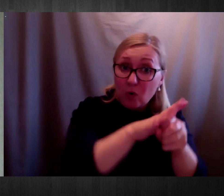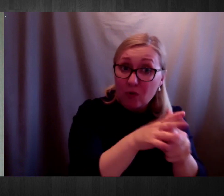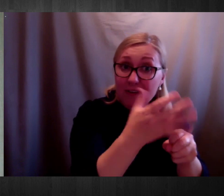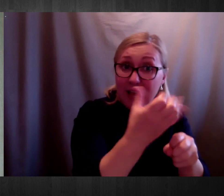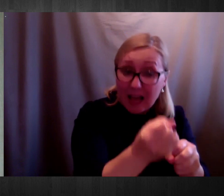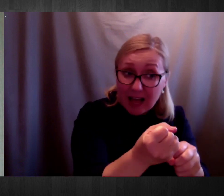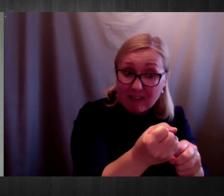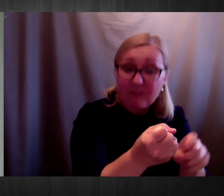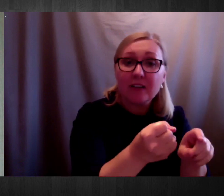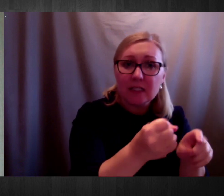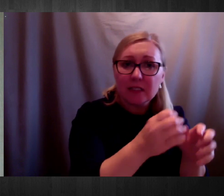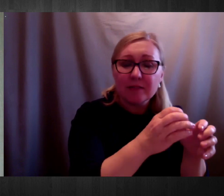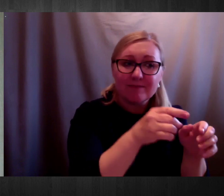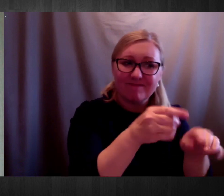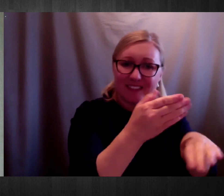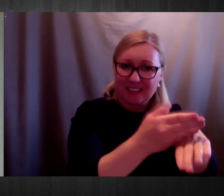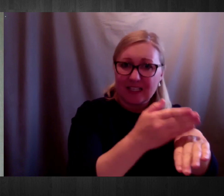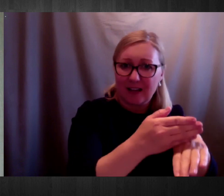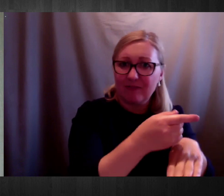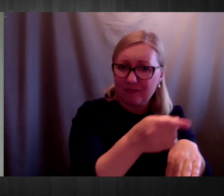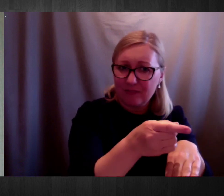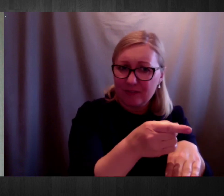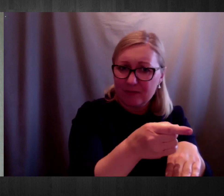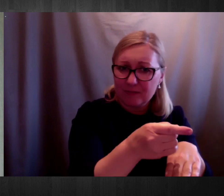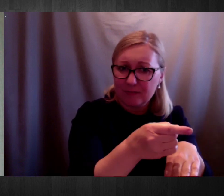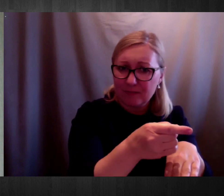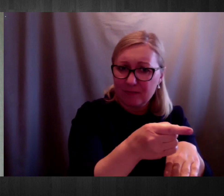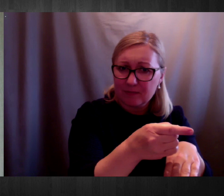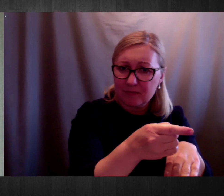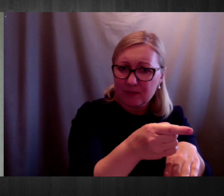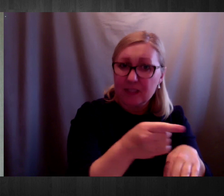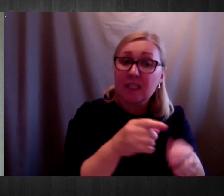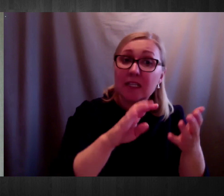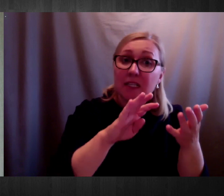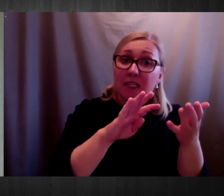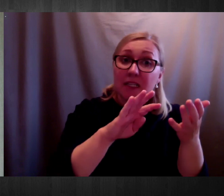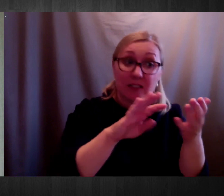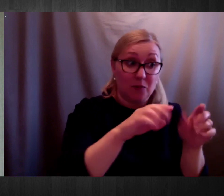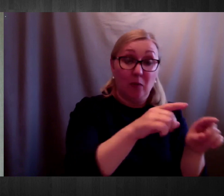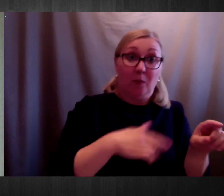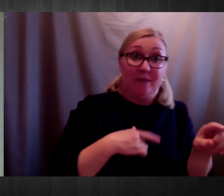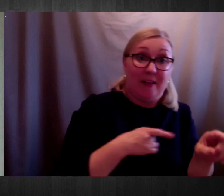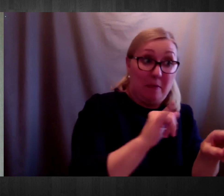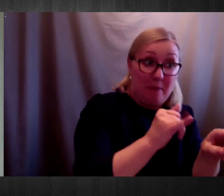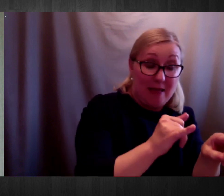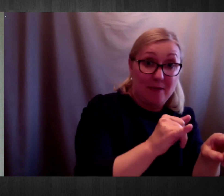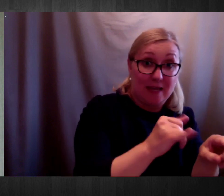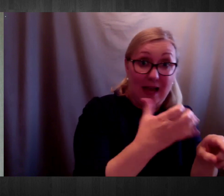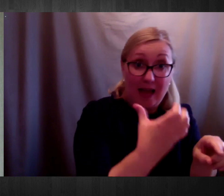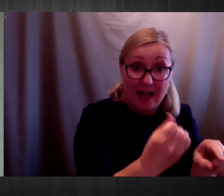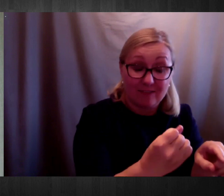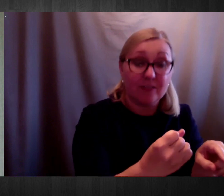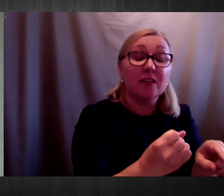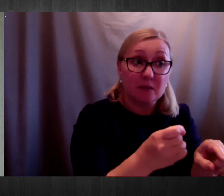90 of these 133 cases have been confirmed earlier to the previous week.